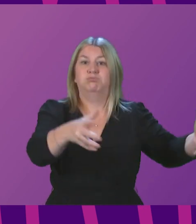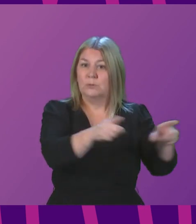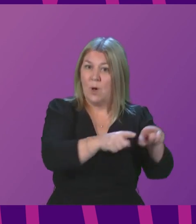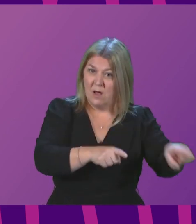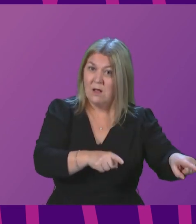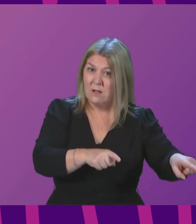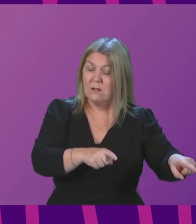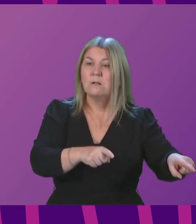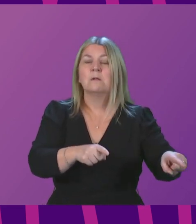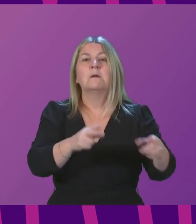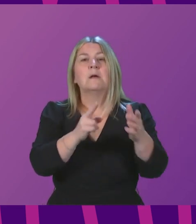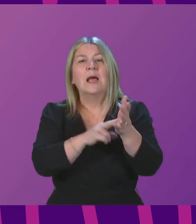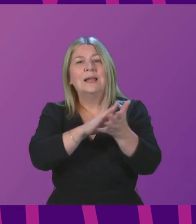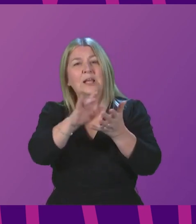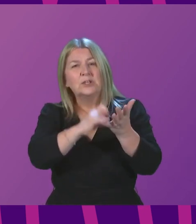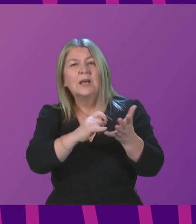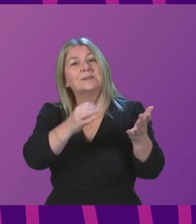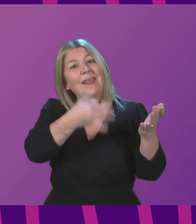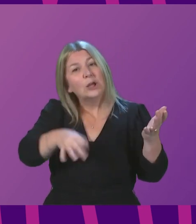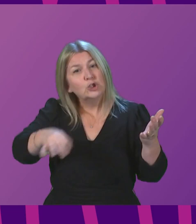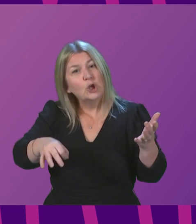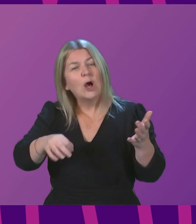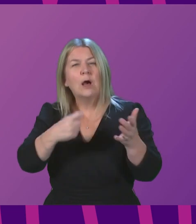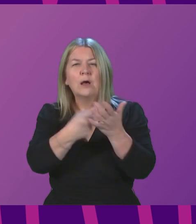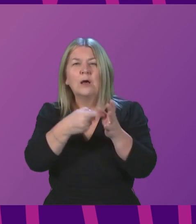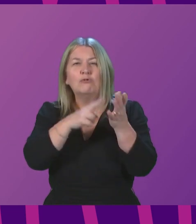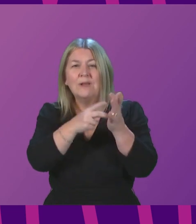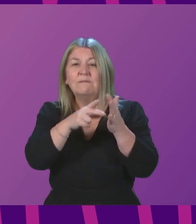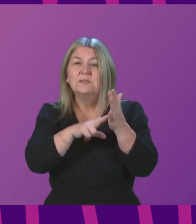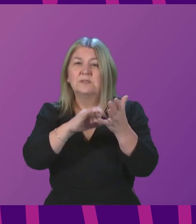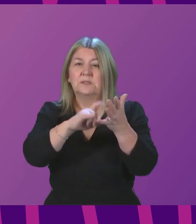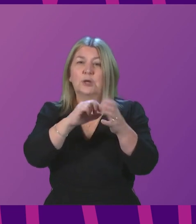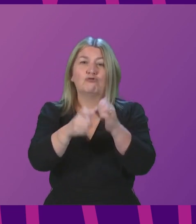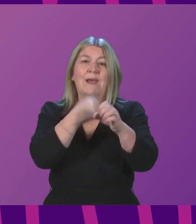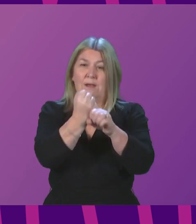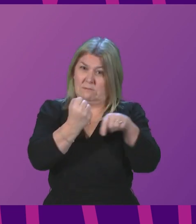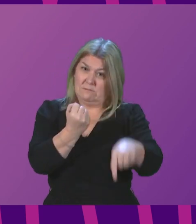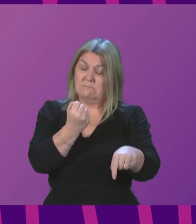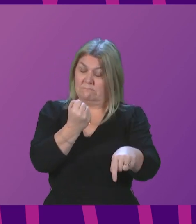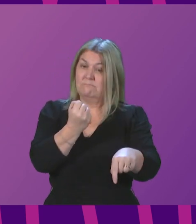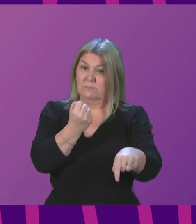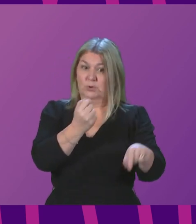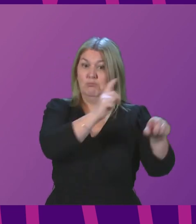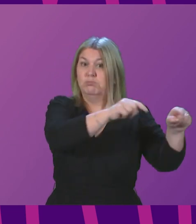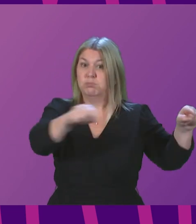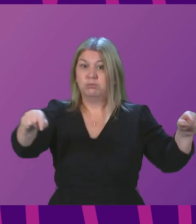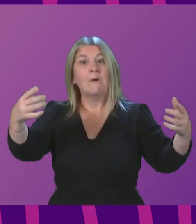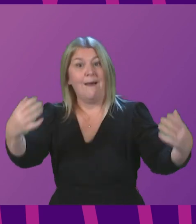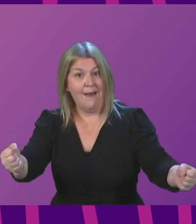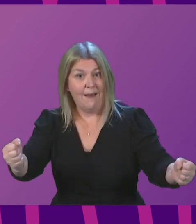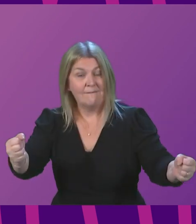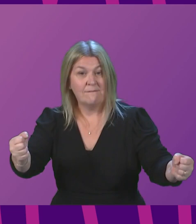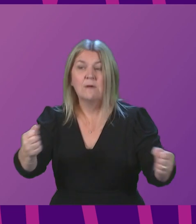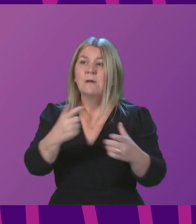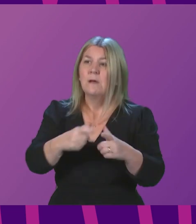centre in NHS Lanertshire, the Ravenscraig facilities. And we are also seeking to bring on additional facilities. So Edinburgh